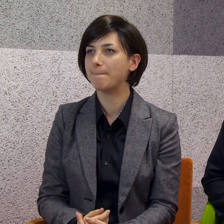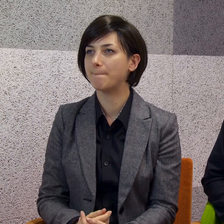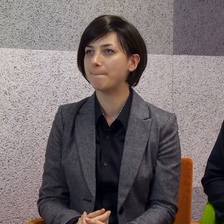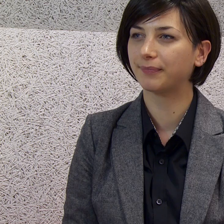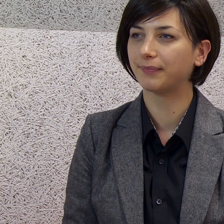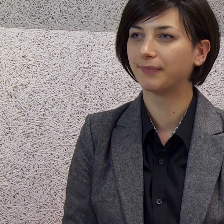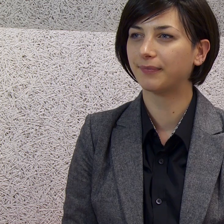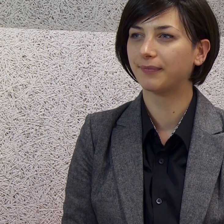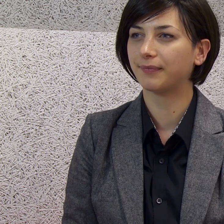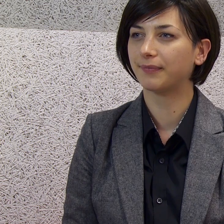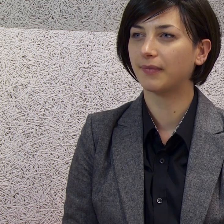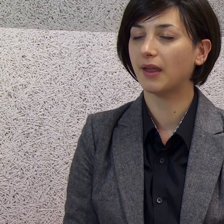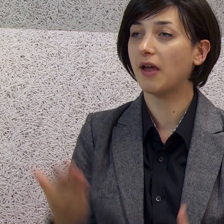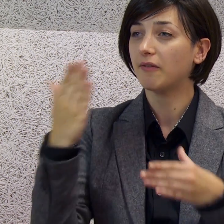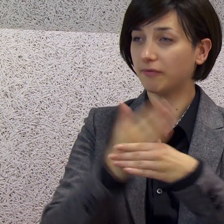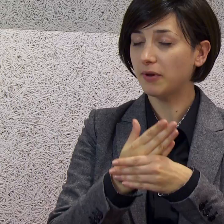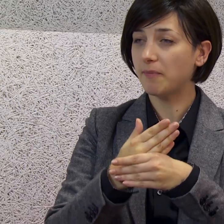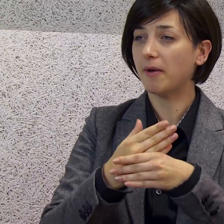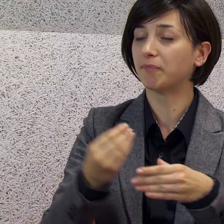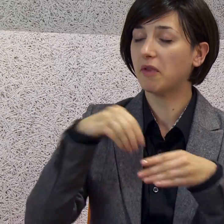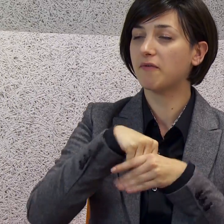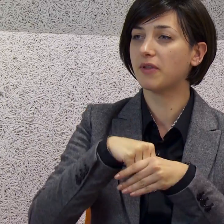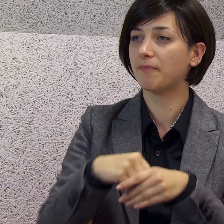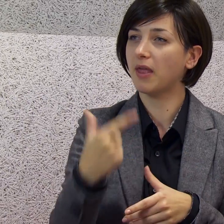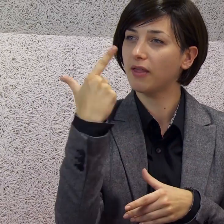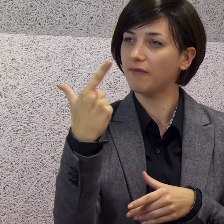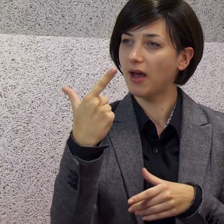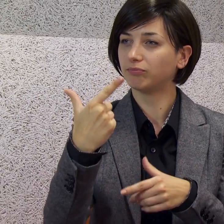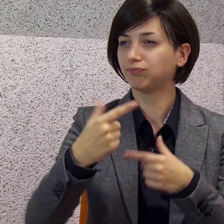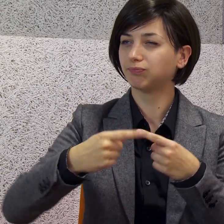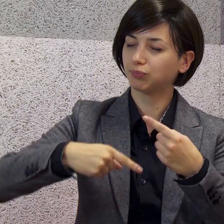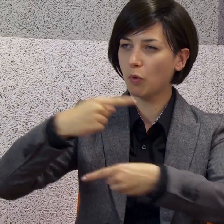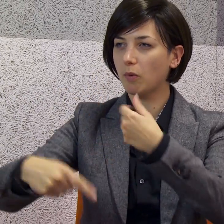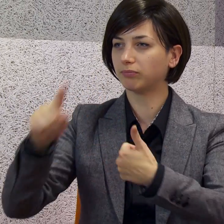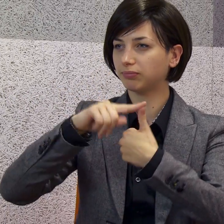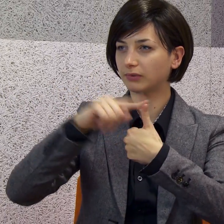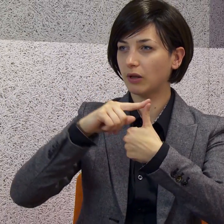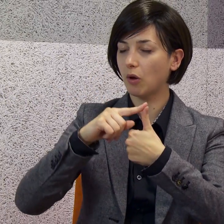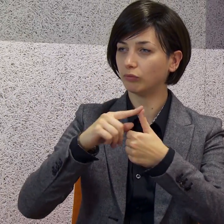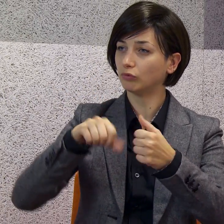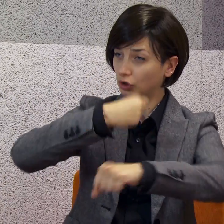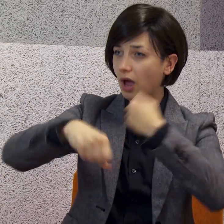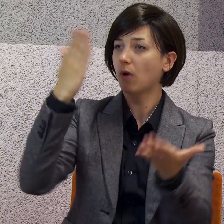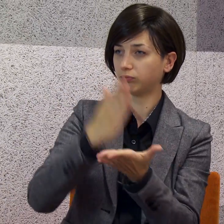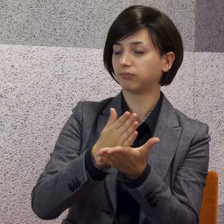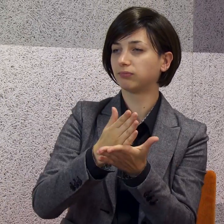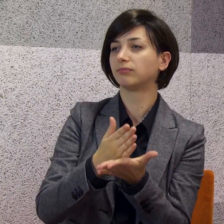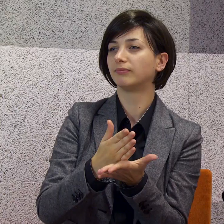We have two main products. One of those is already working and have a lot of customers.